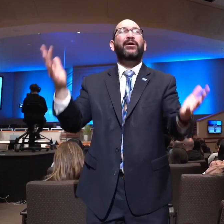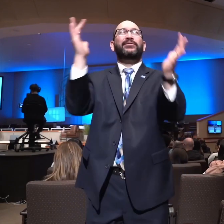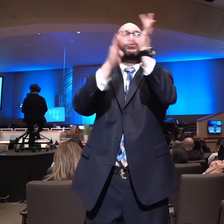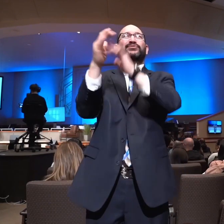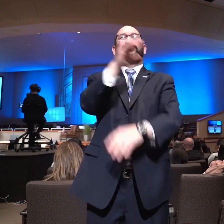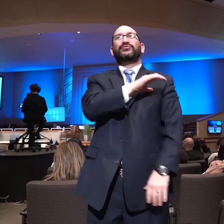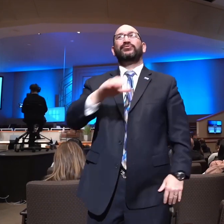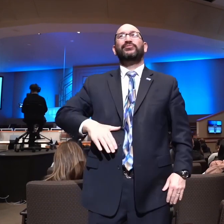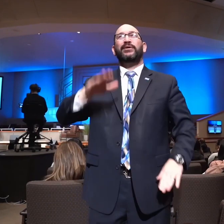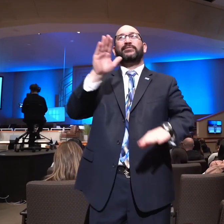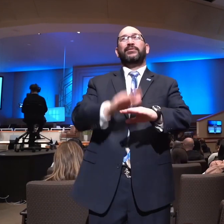Christ.